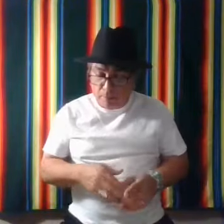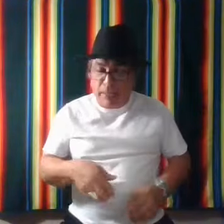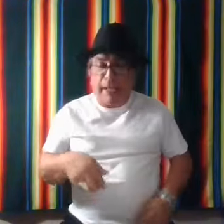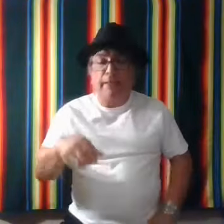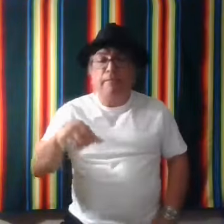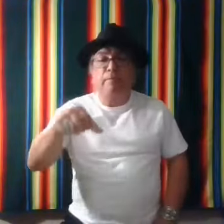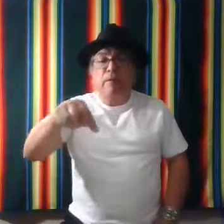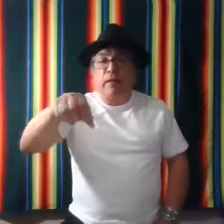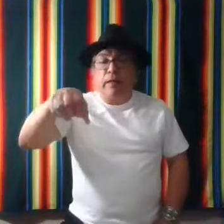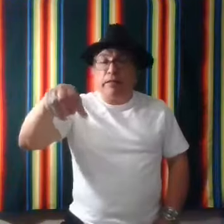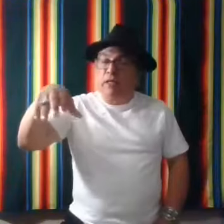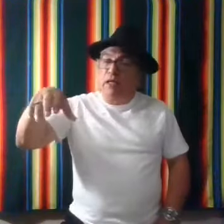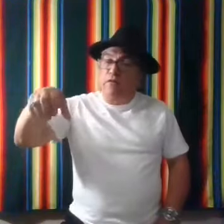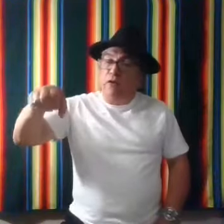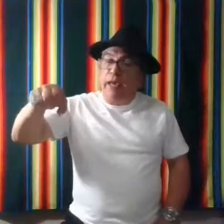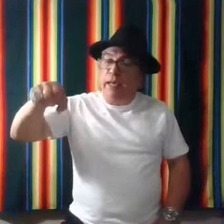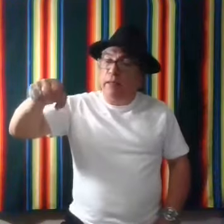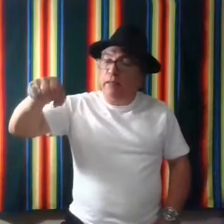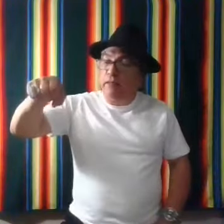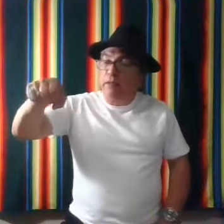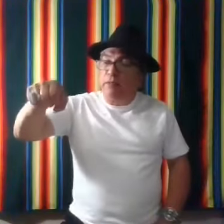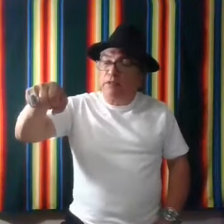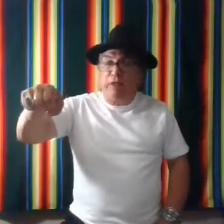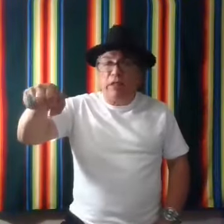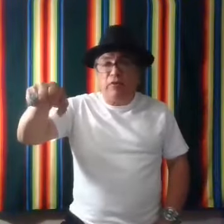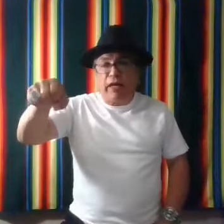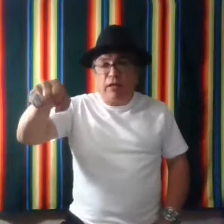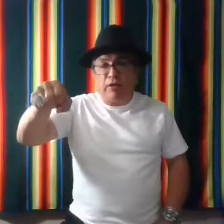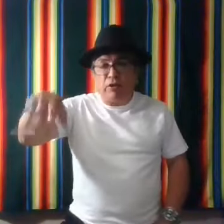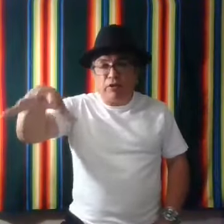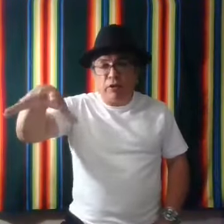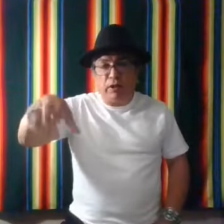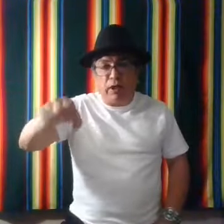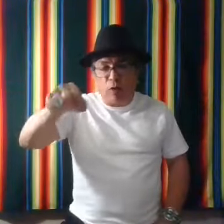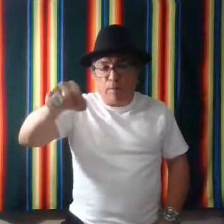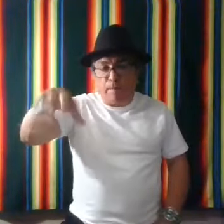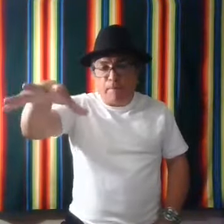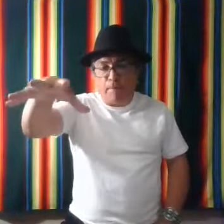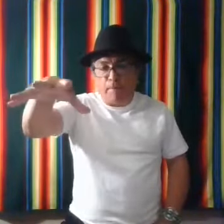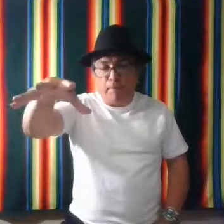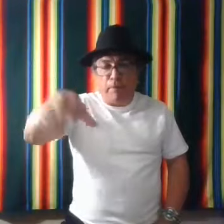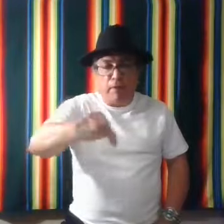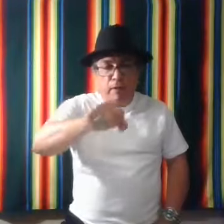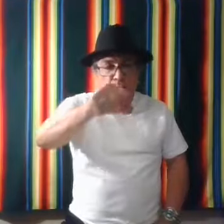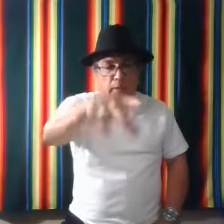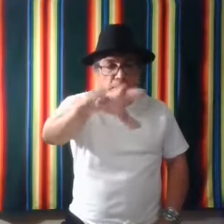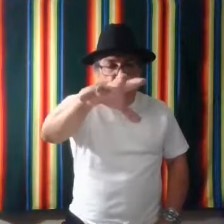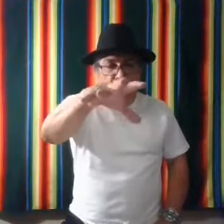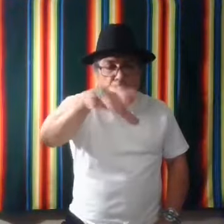Bad is like if you had something in your hand and you just let it go. That's bad.